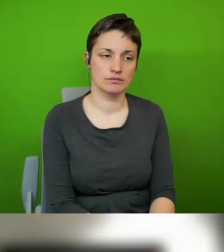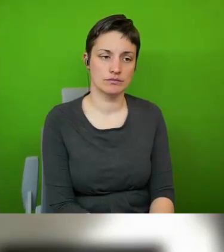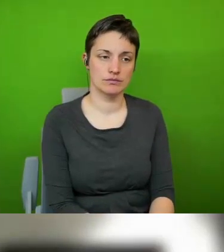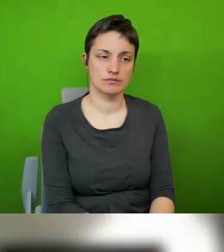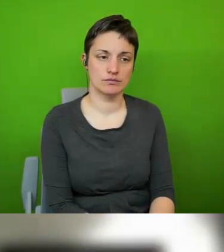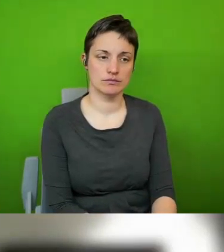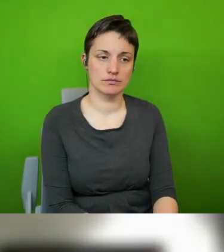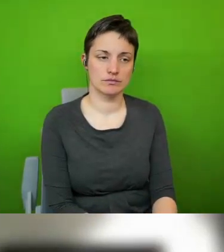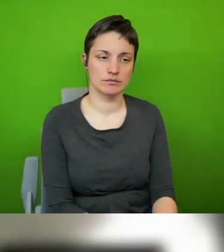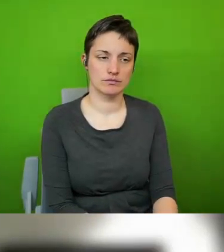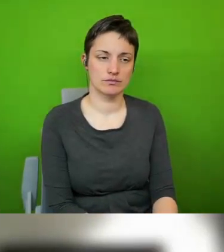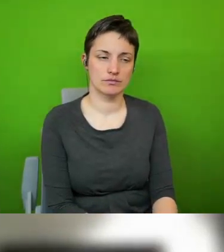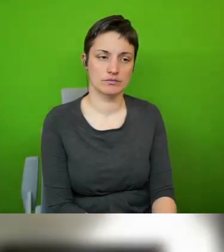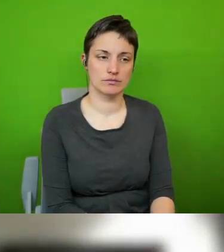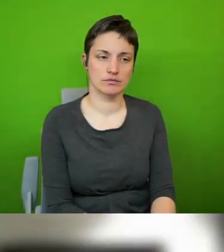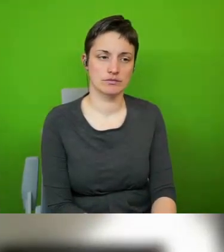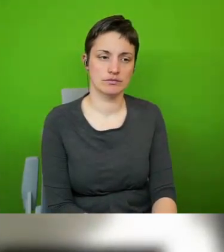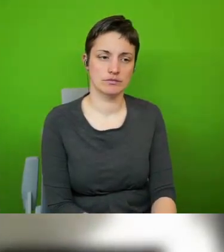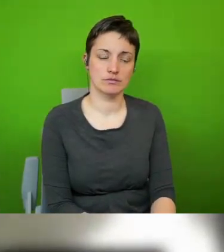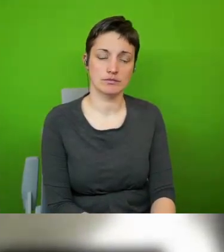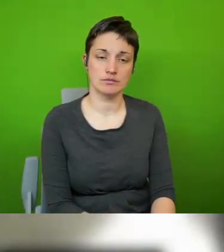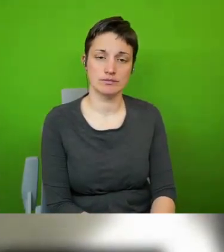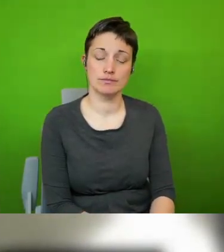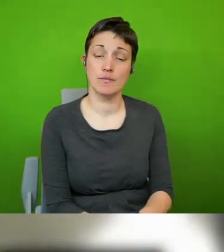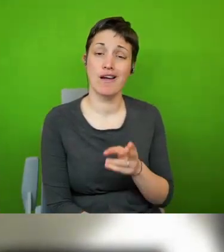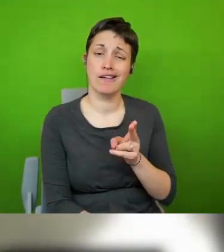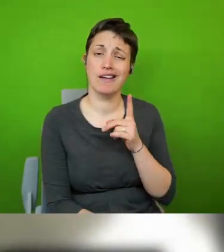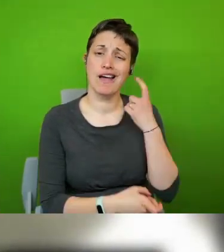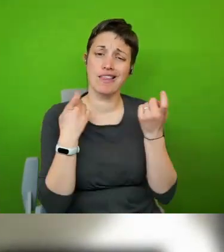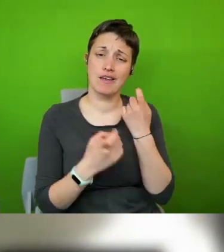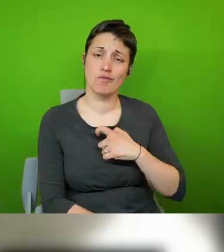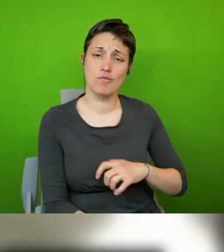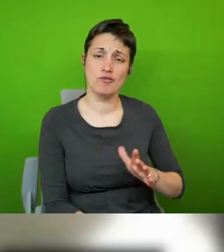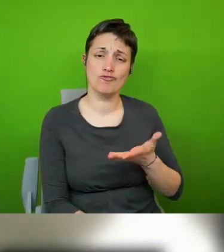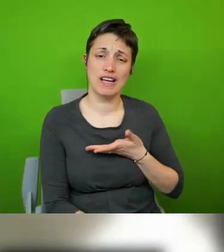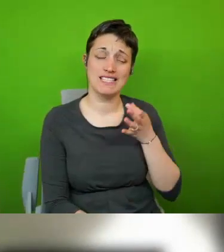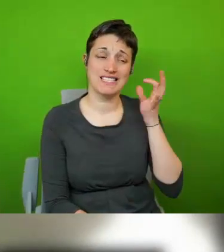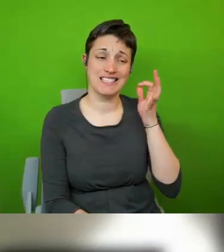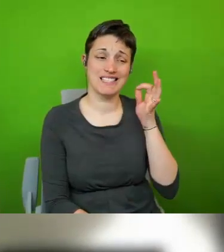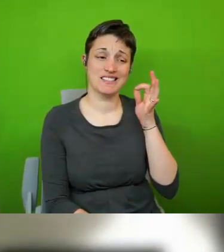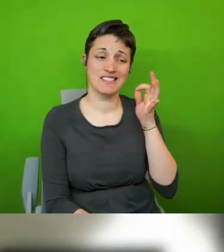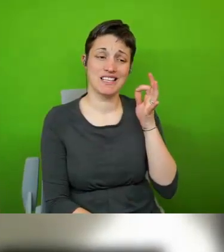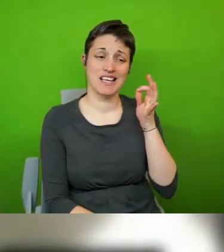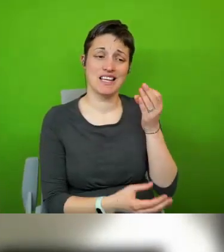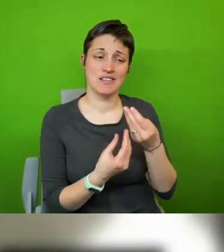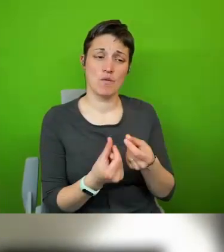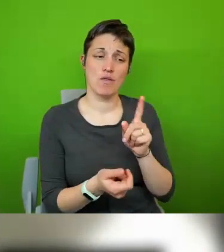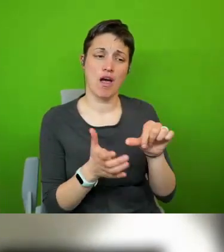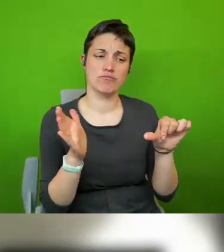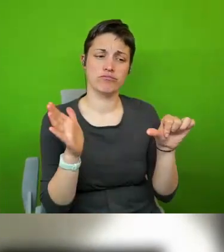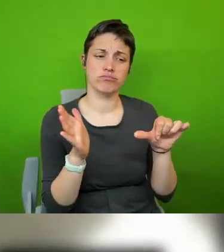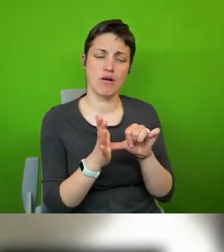again i think that human rights is still with that problem differently uh